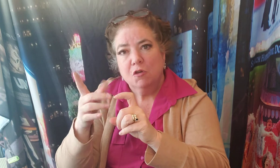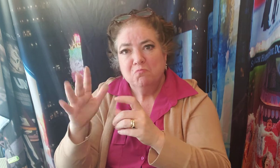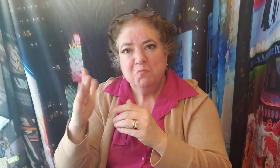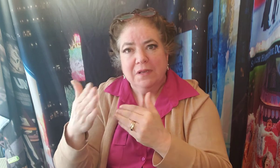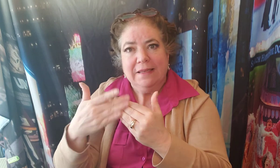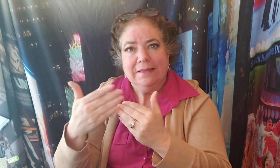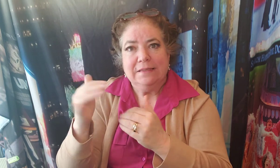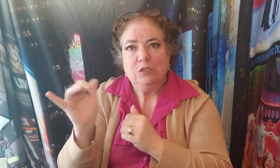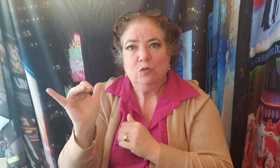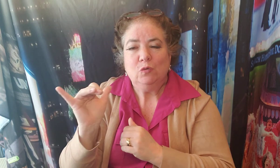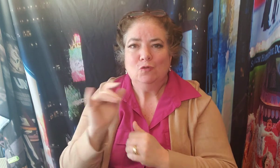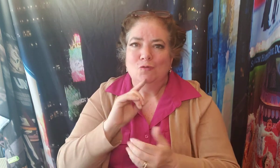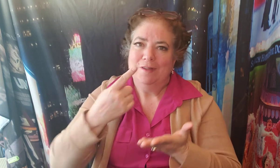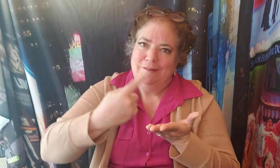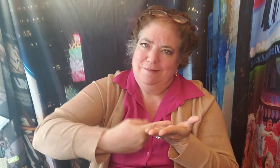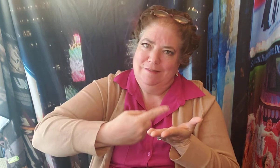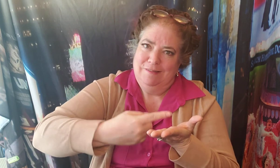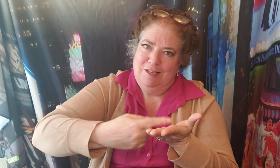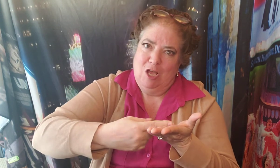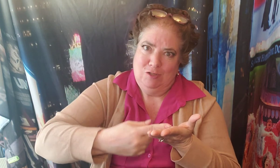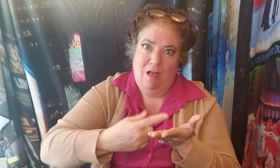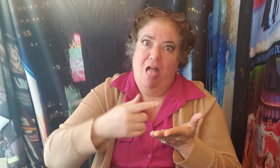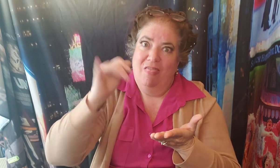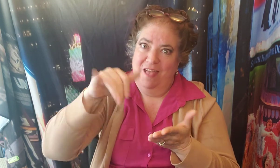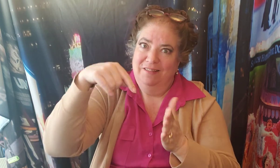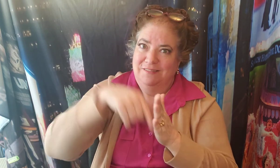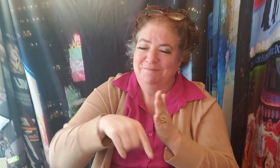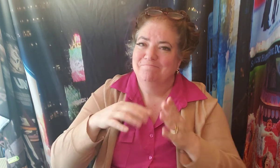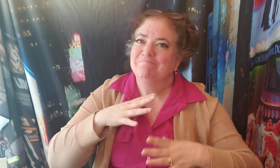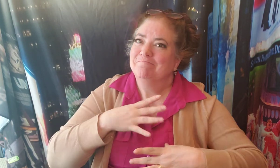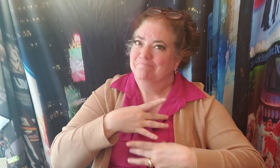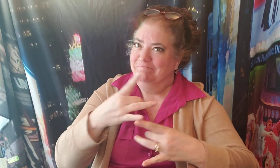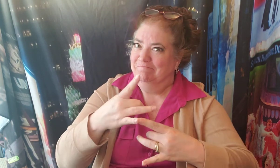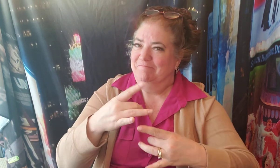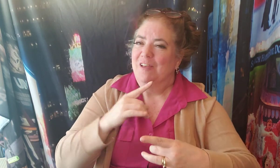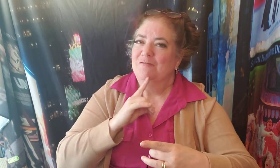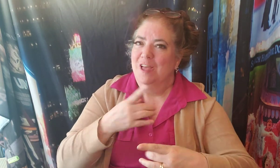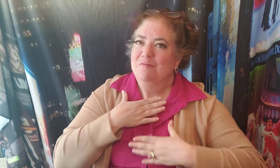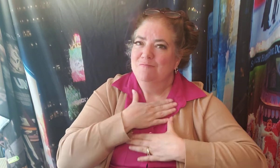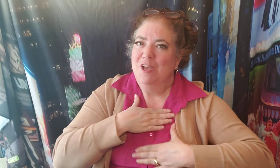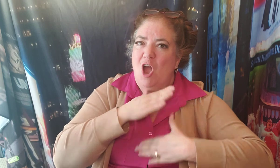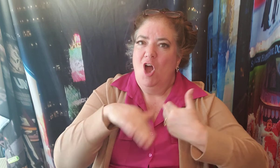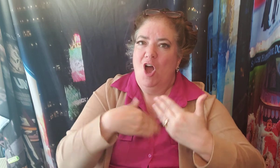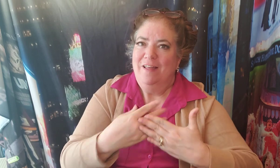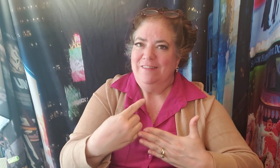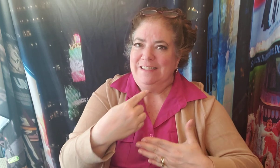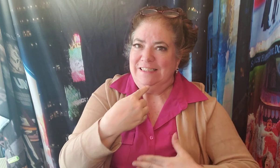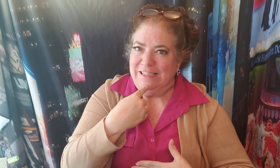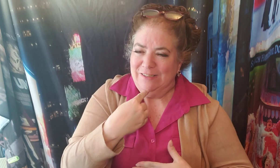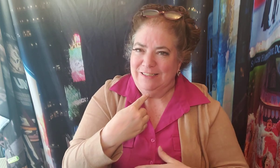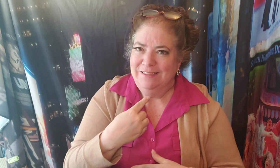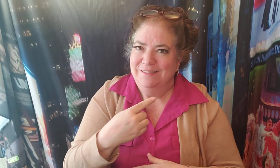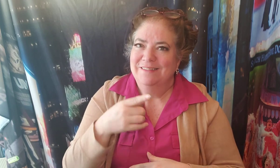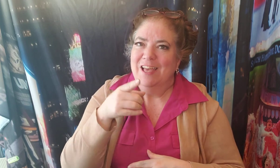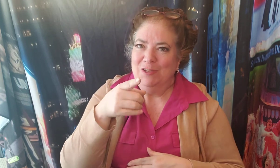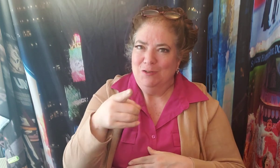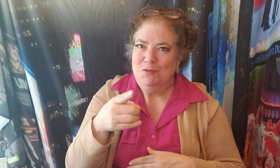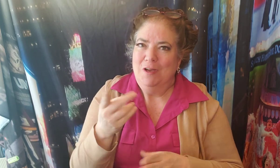into it I appreciate all of the comments And seriousness That you're taking this class with I'll see you next